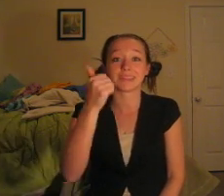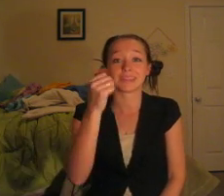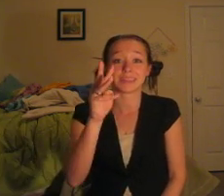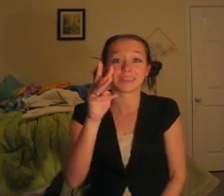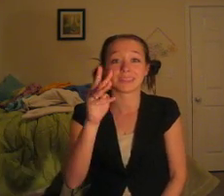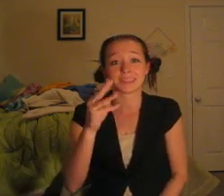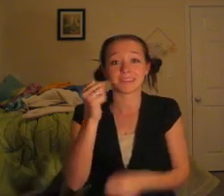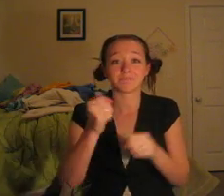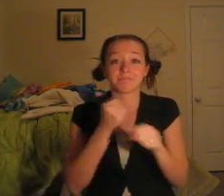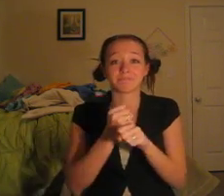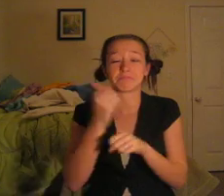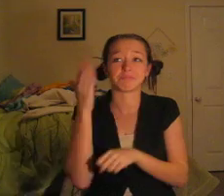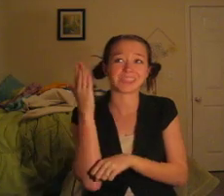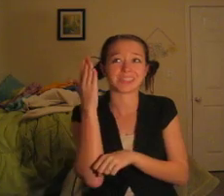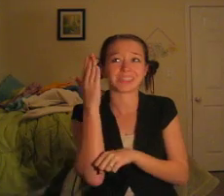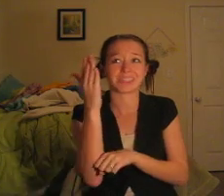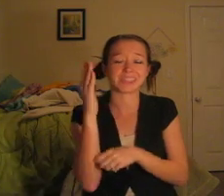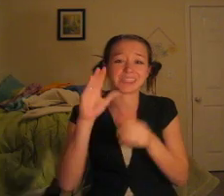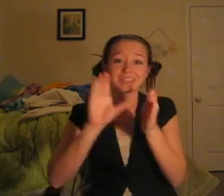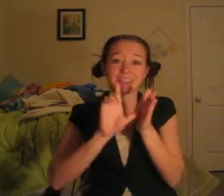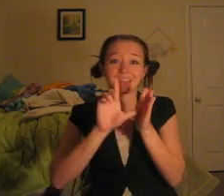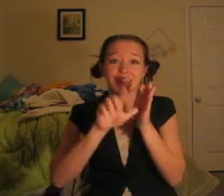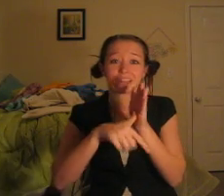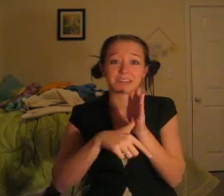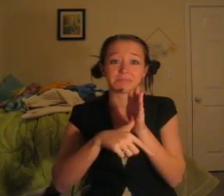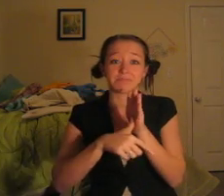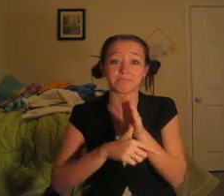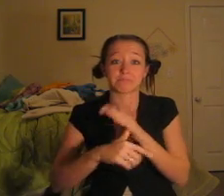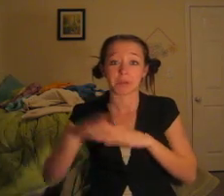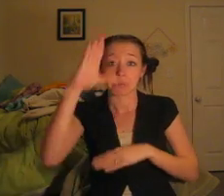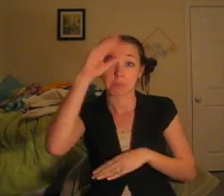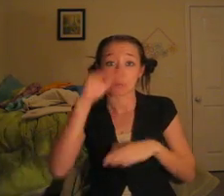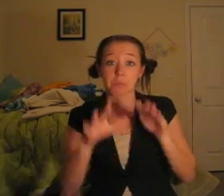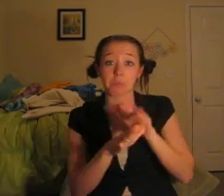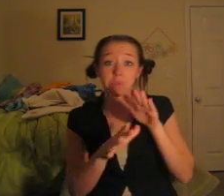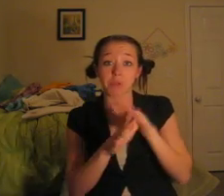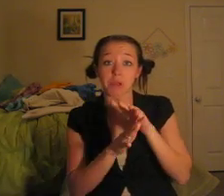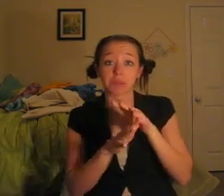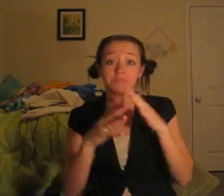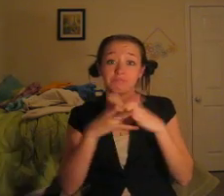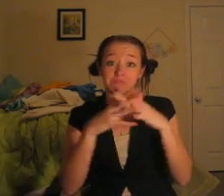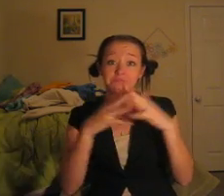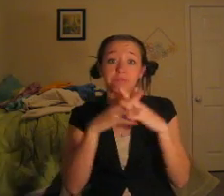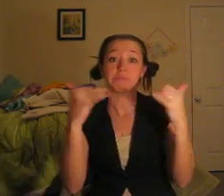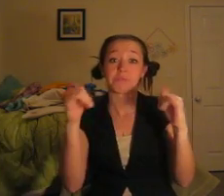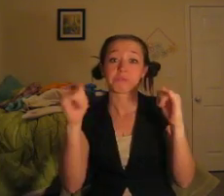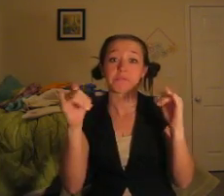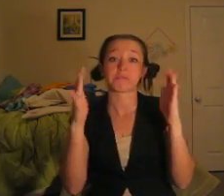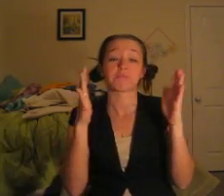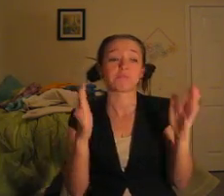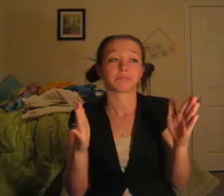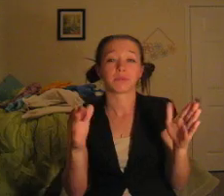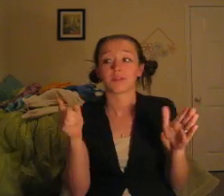Sixteen short years later She was falling for the senior football